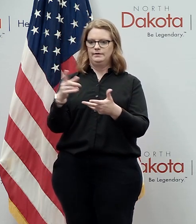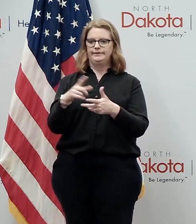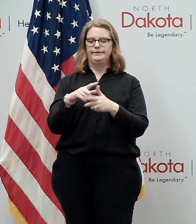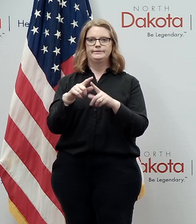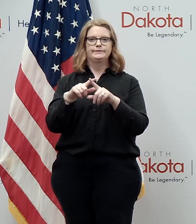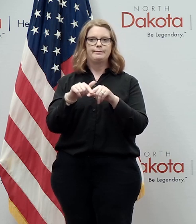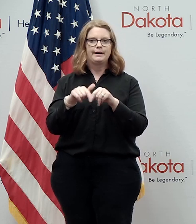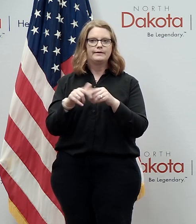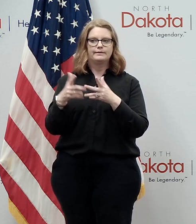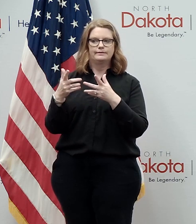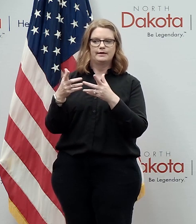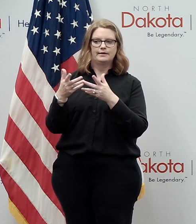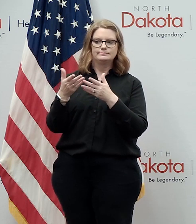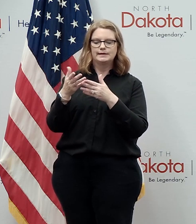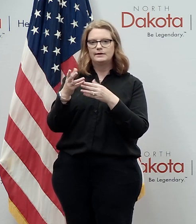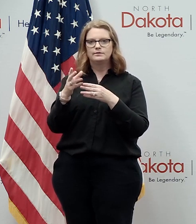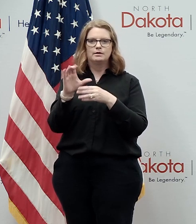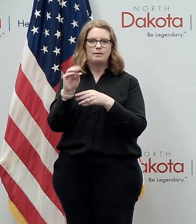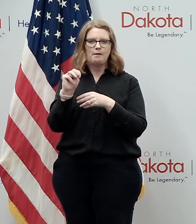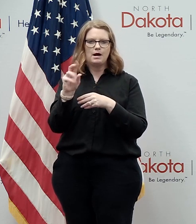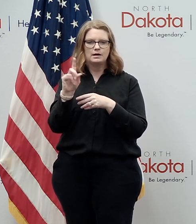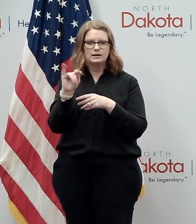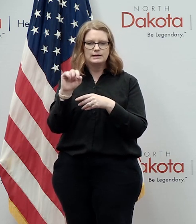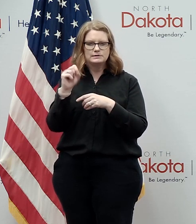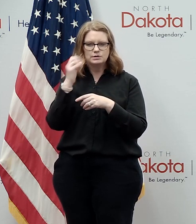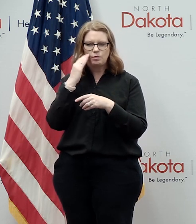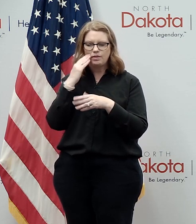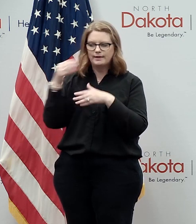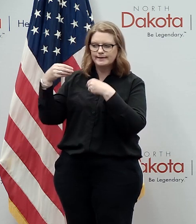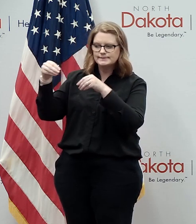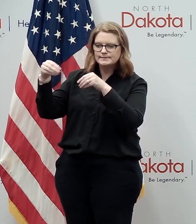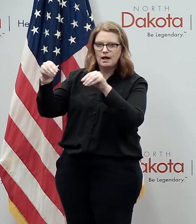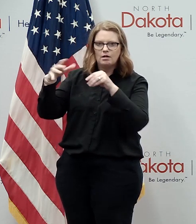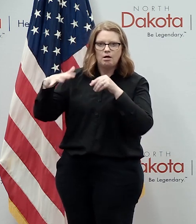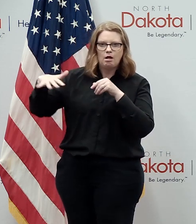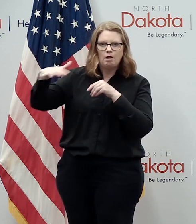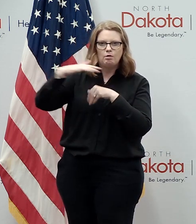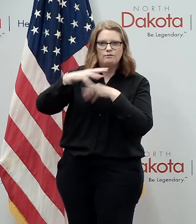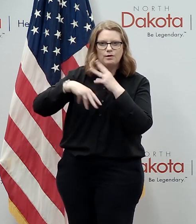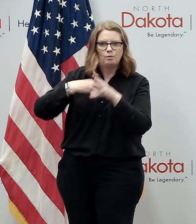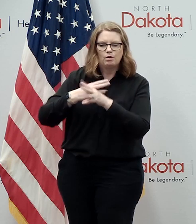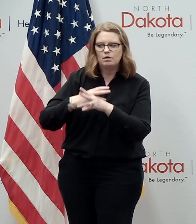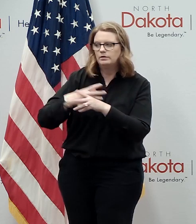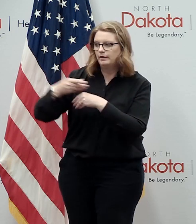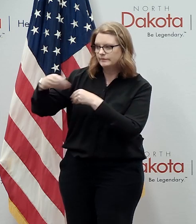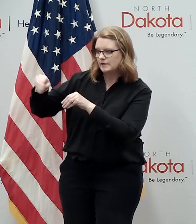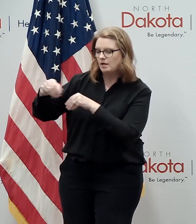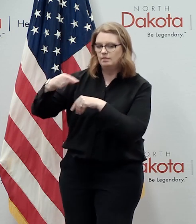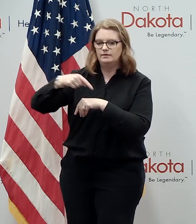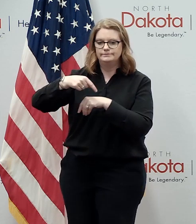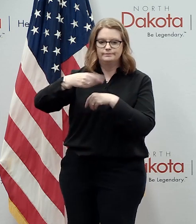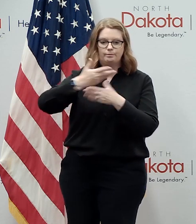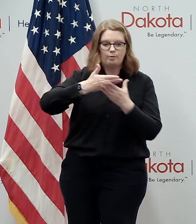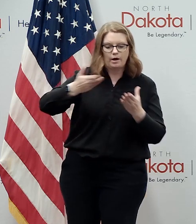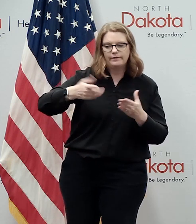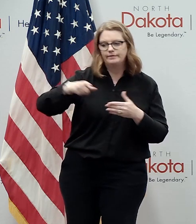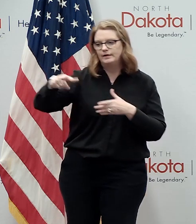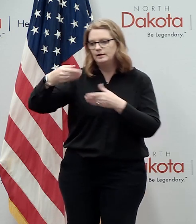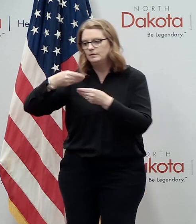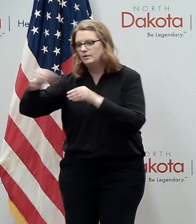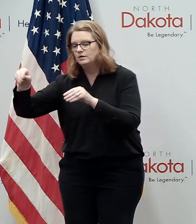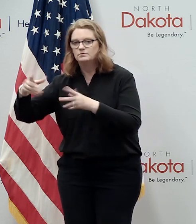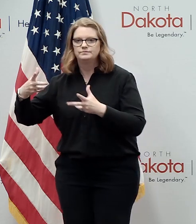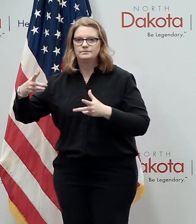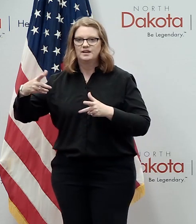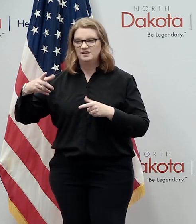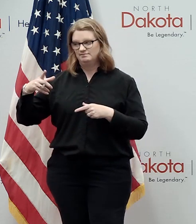commodities that we sell around the world uh then this is why again as north dakotans we got to take uh you know we can't control